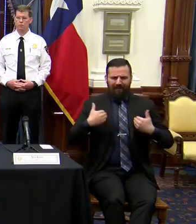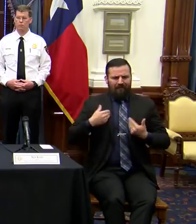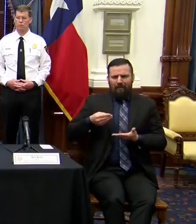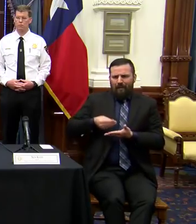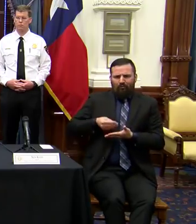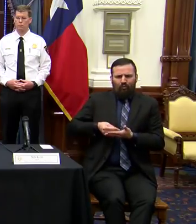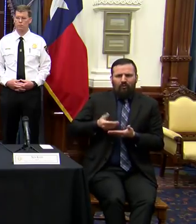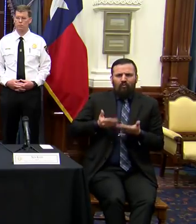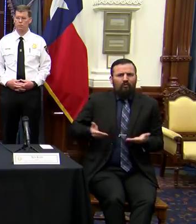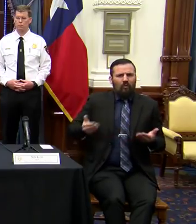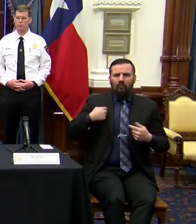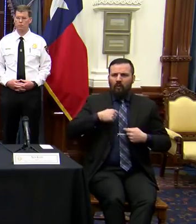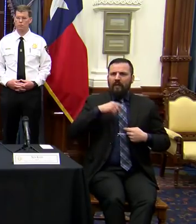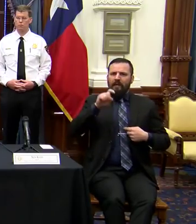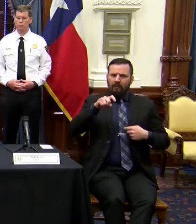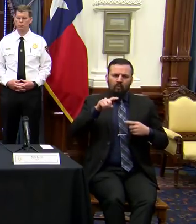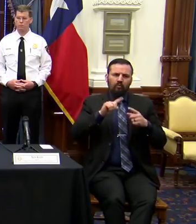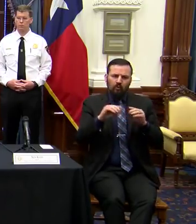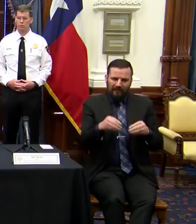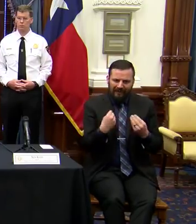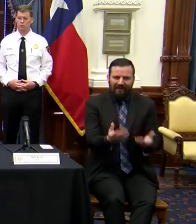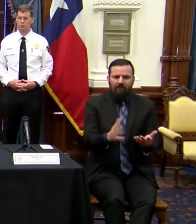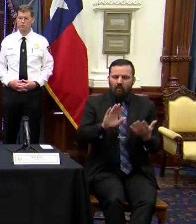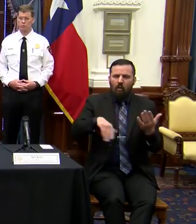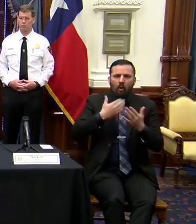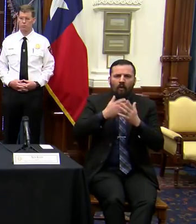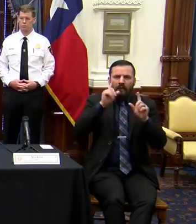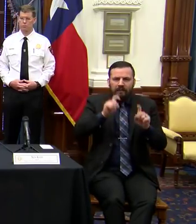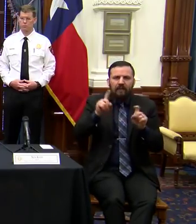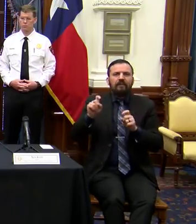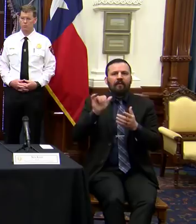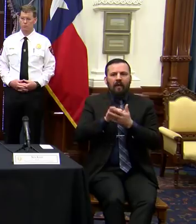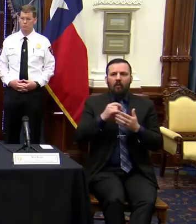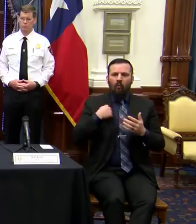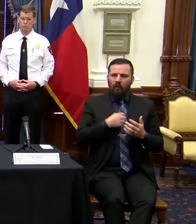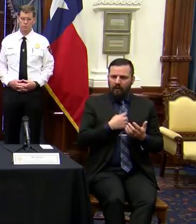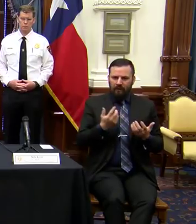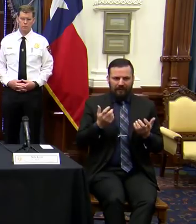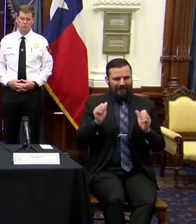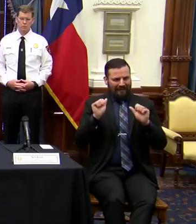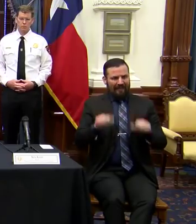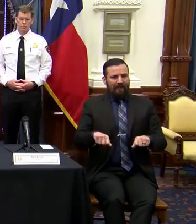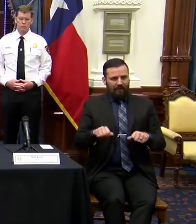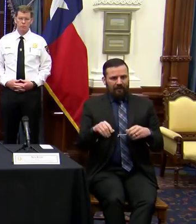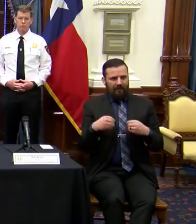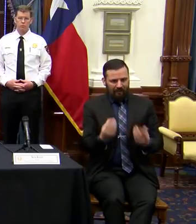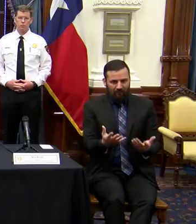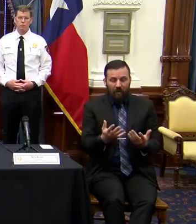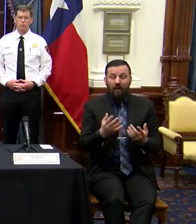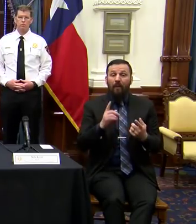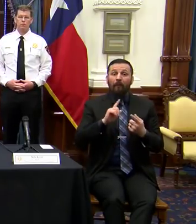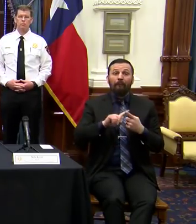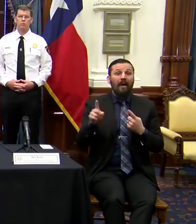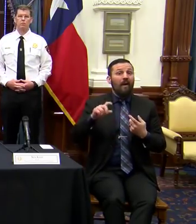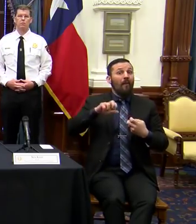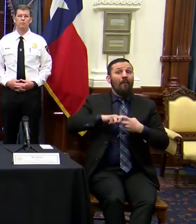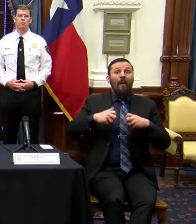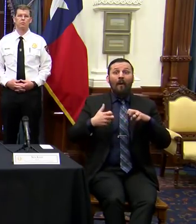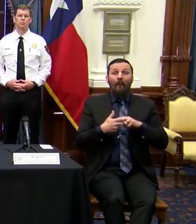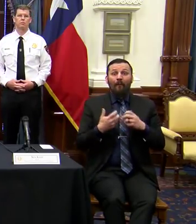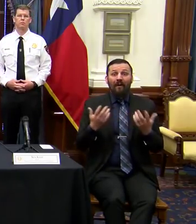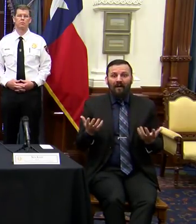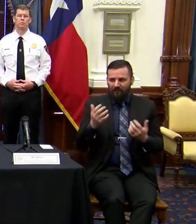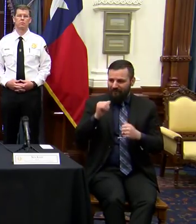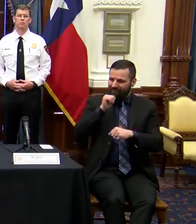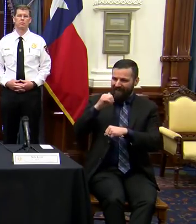that we need in order to administer all the tests that we would be capable of administering. The problem is lack of